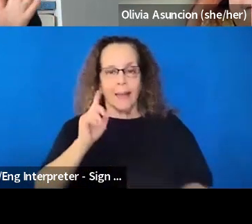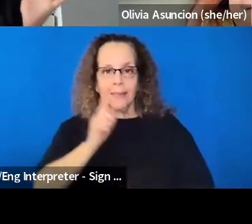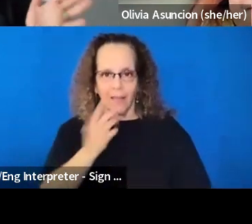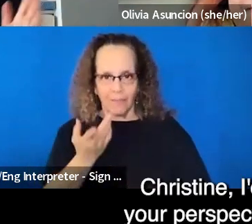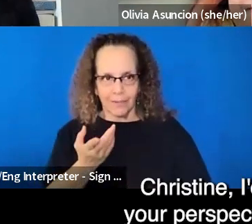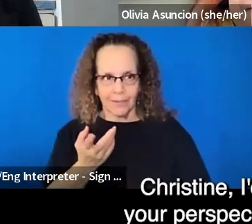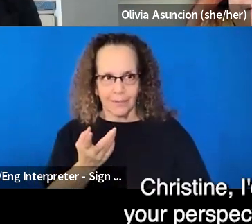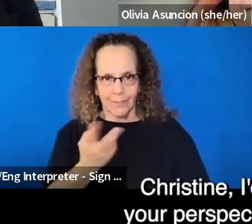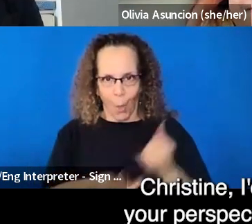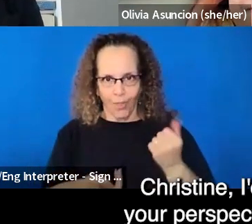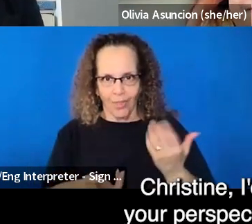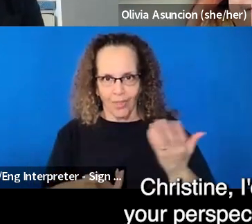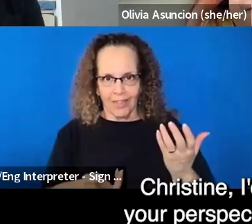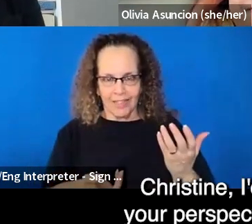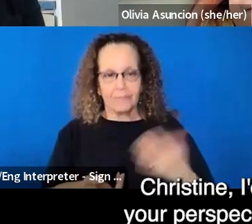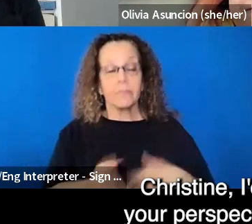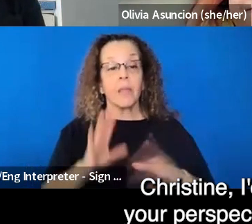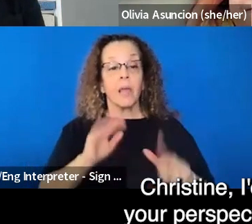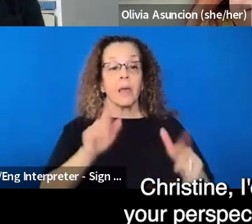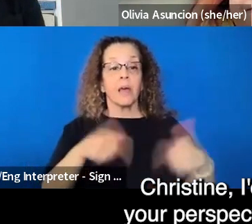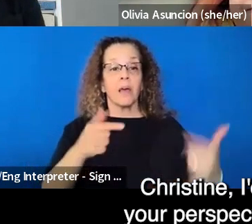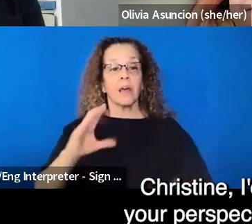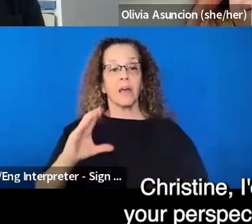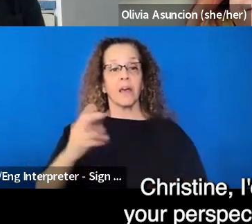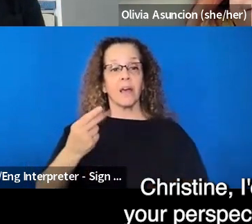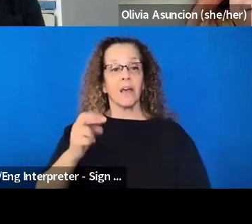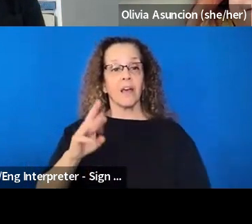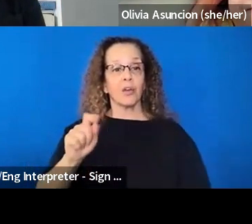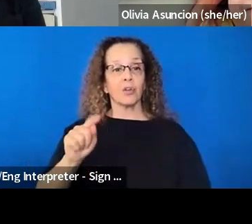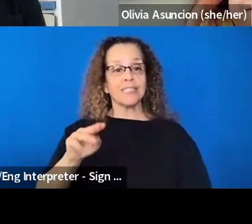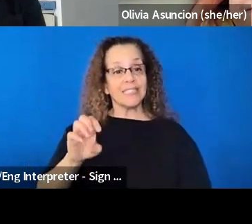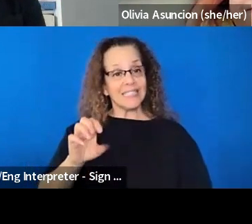uh, Christine, I'd love to hear your perspective on this too.